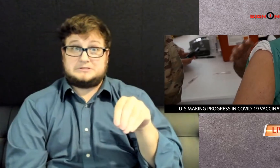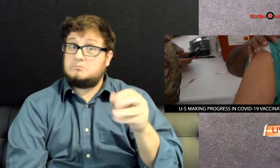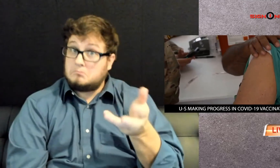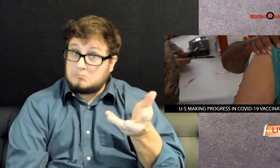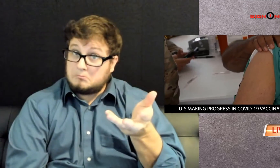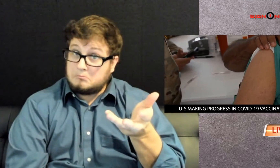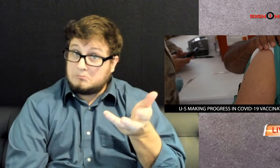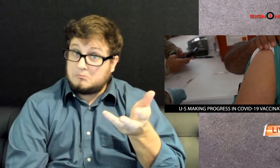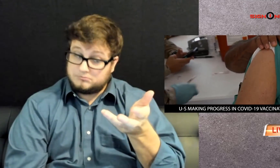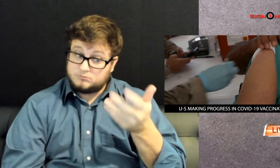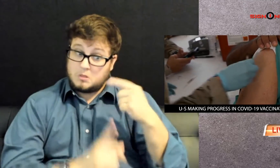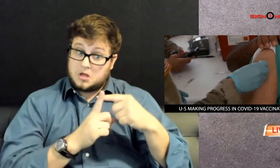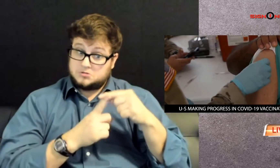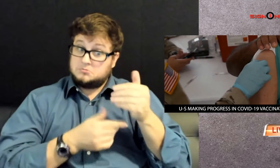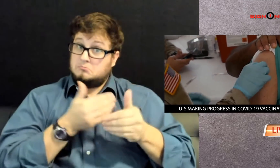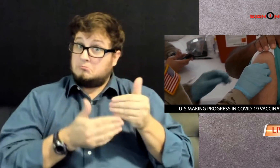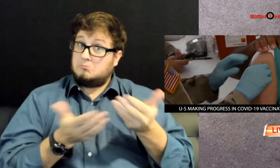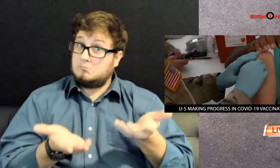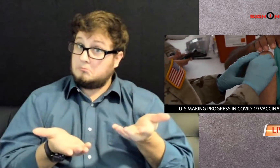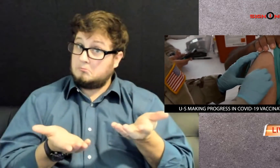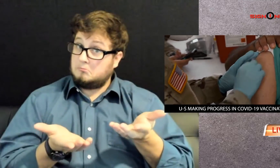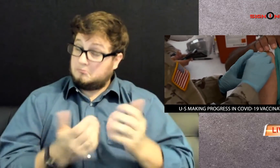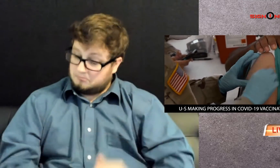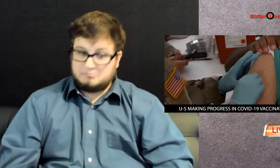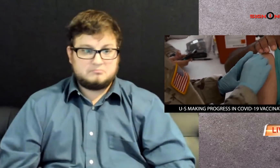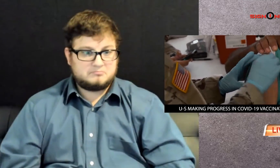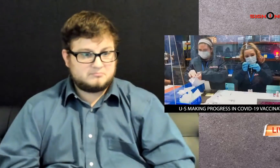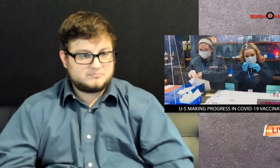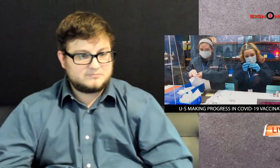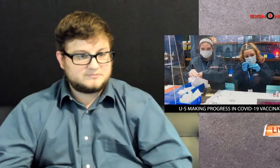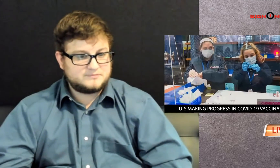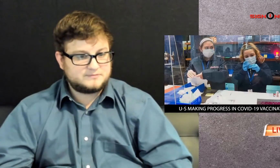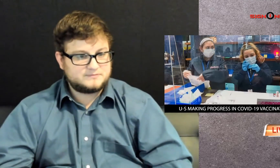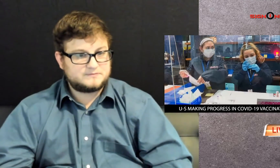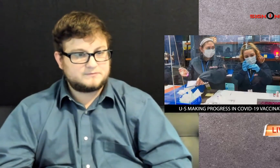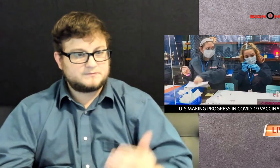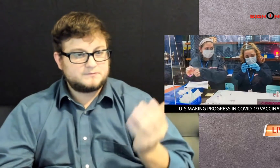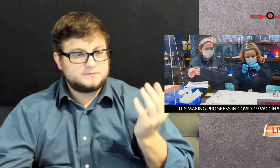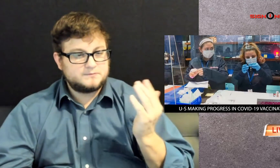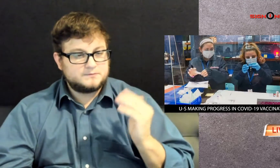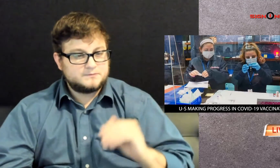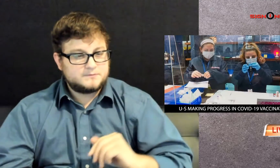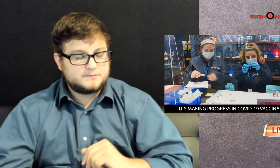delivered, pushing the number of Americans fully vaccinated to 49.6%.